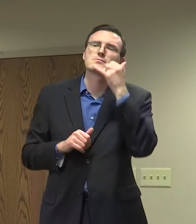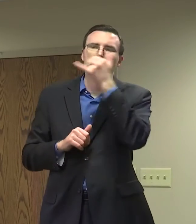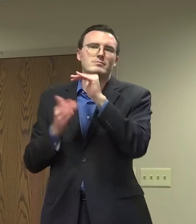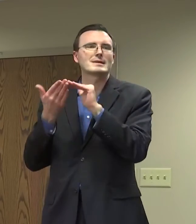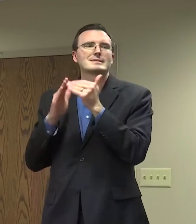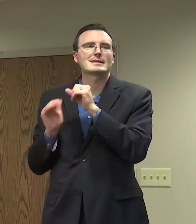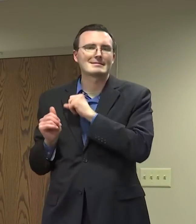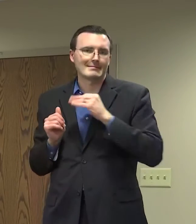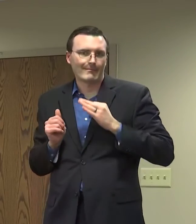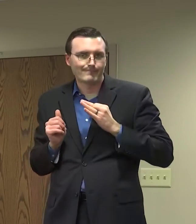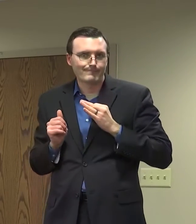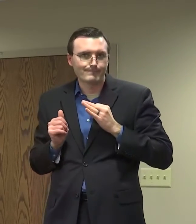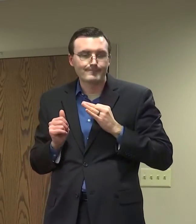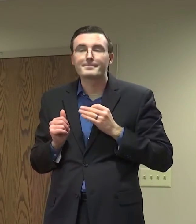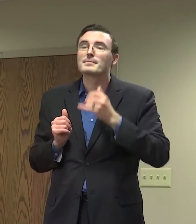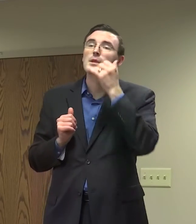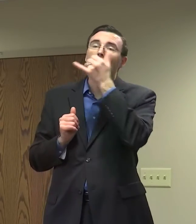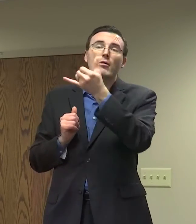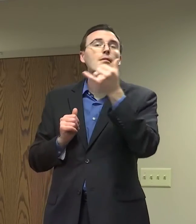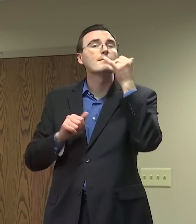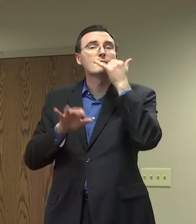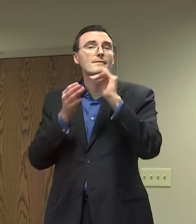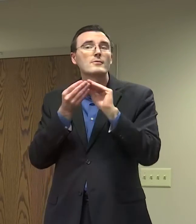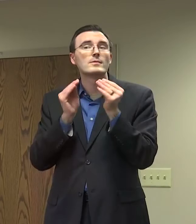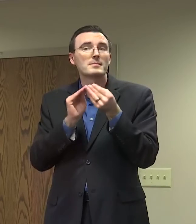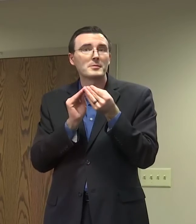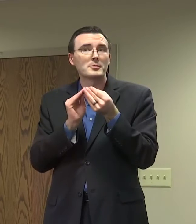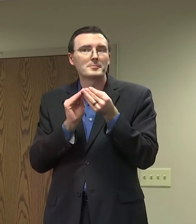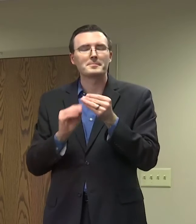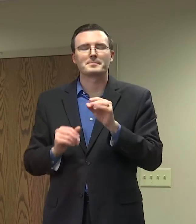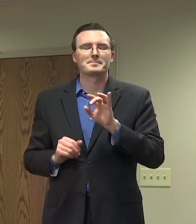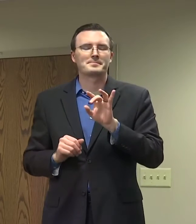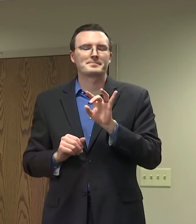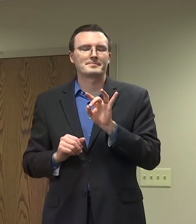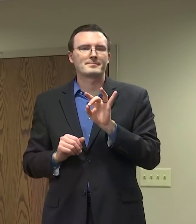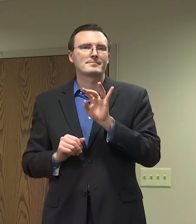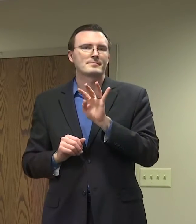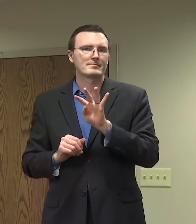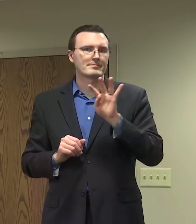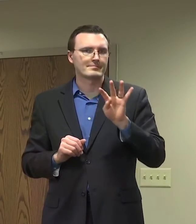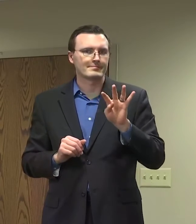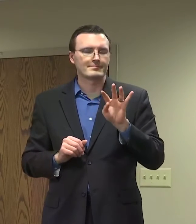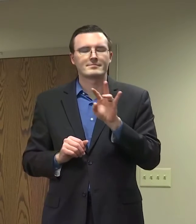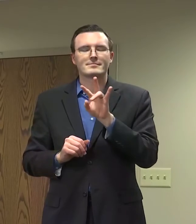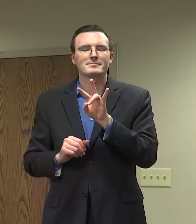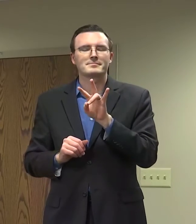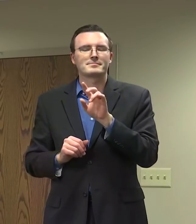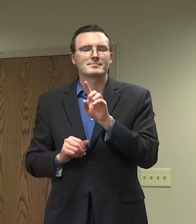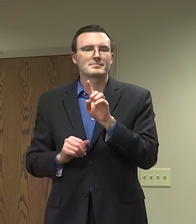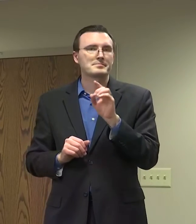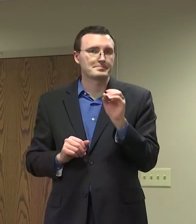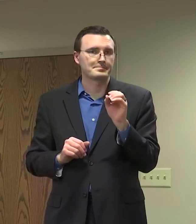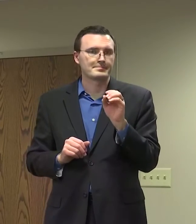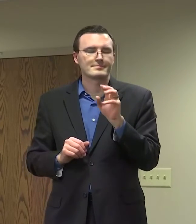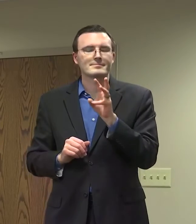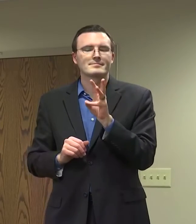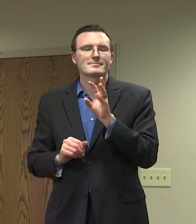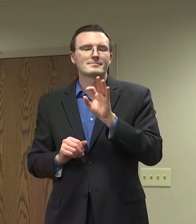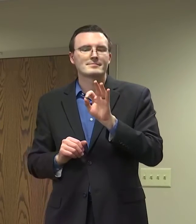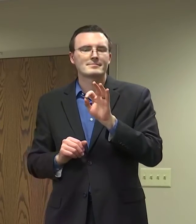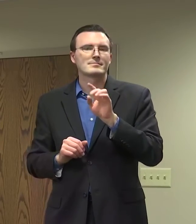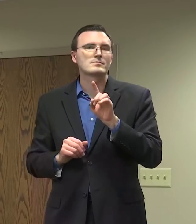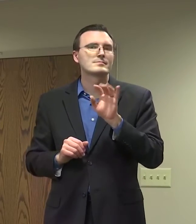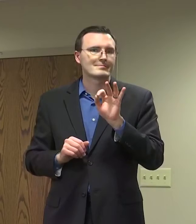and you can reach out to them by calling 844-710-6919,